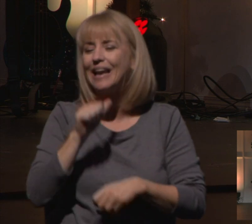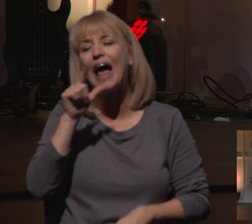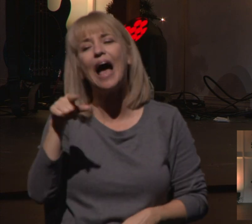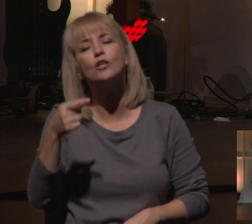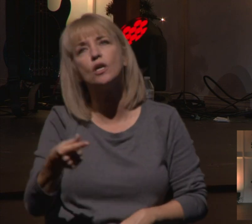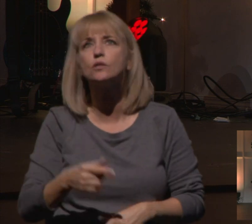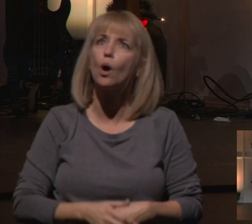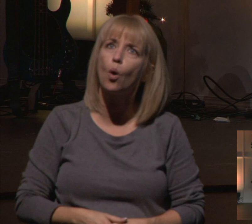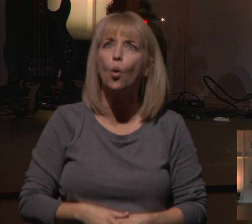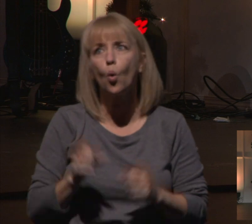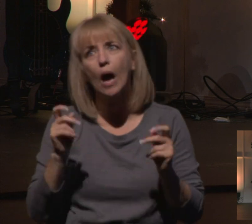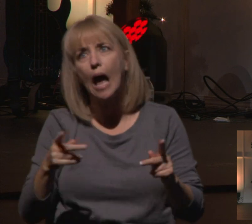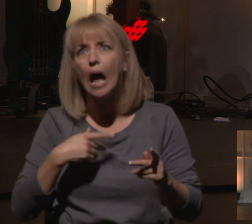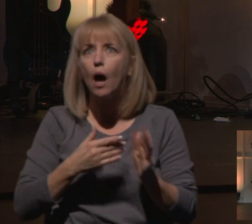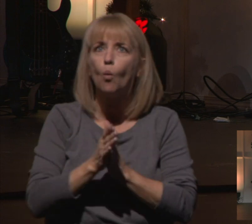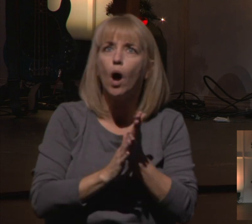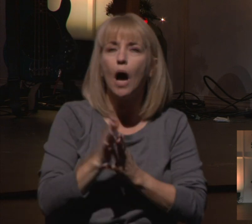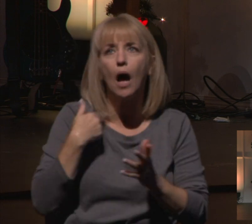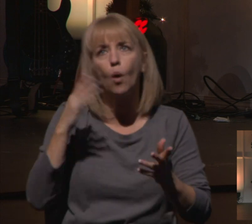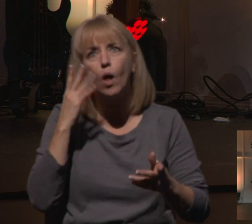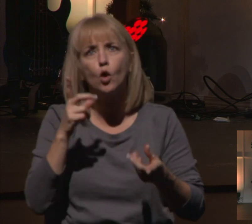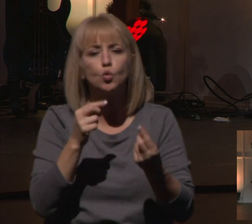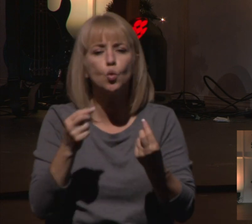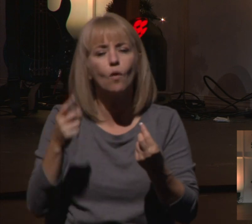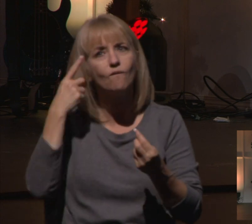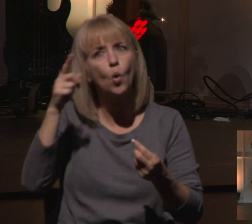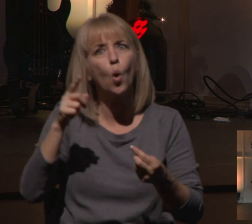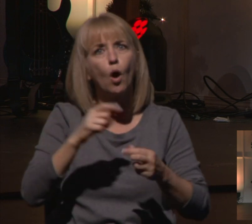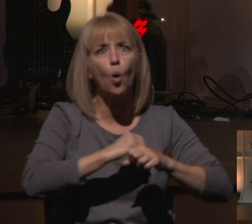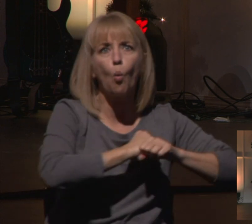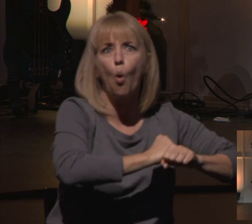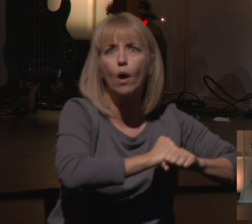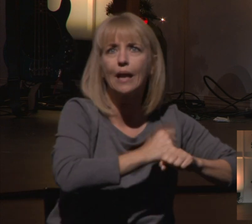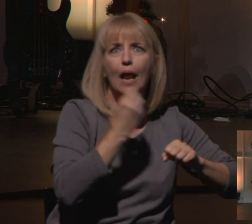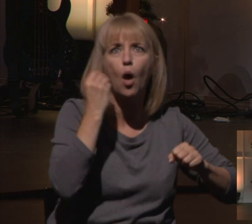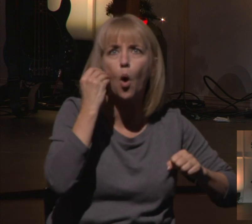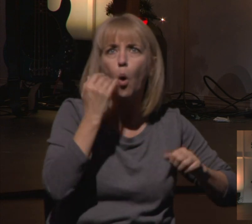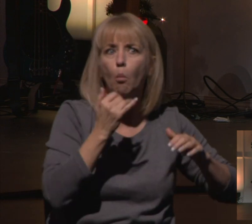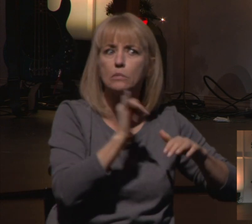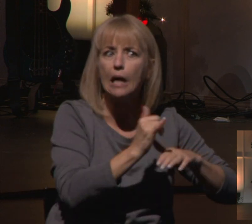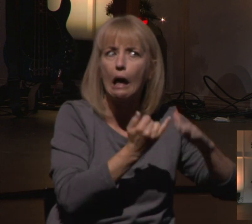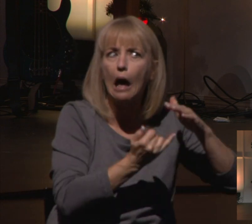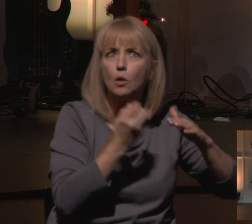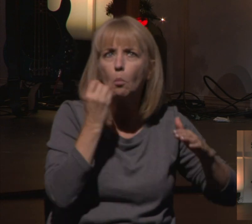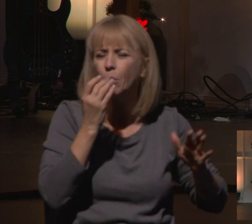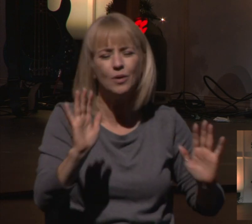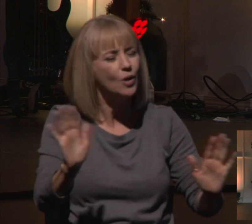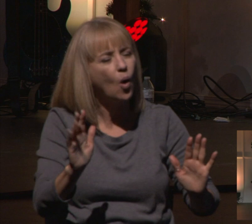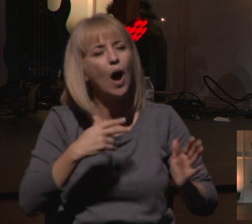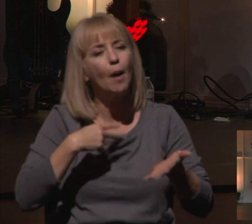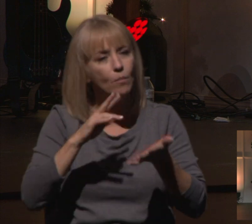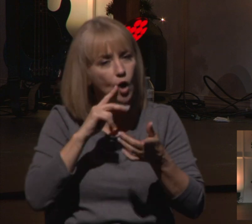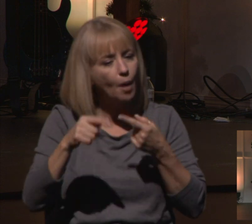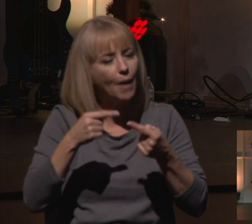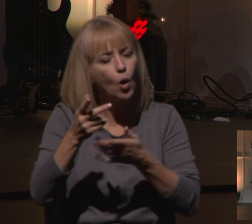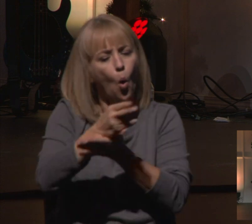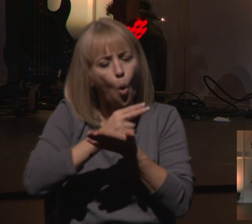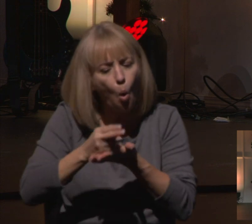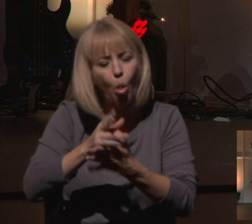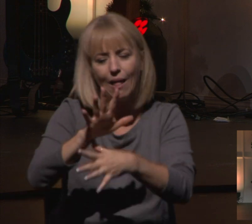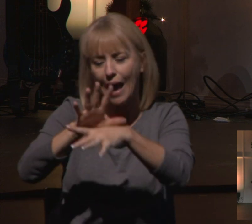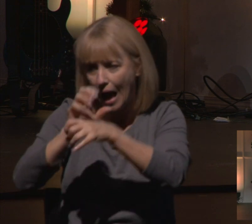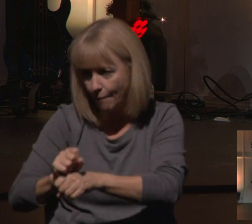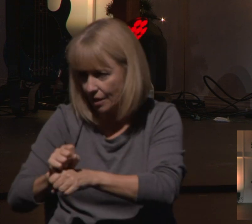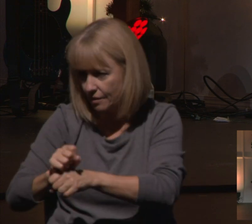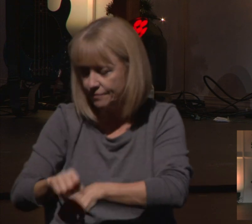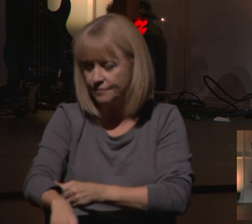quarantine habits. We need to renew some holy habits today. And so here's one of the challenges I would give you. Here's a holy habit to renew.